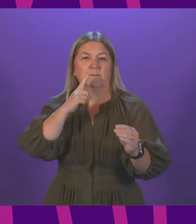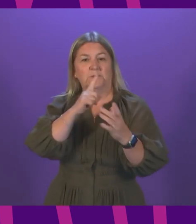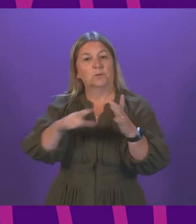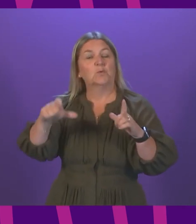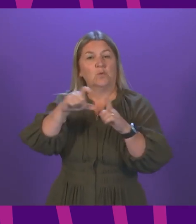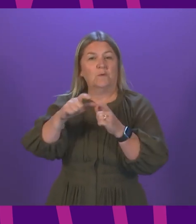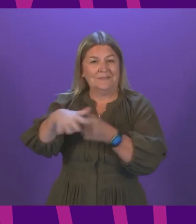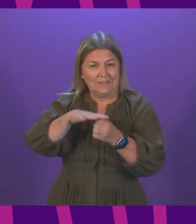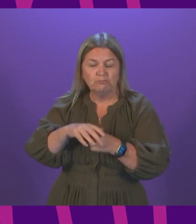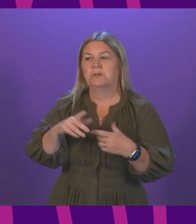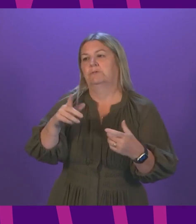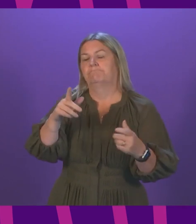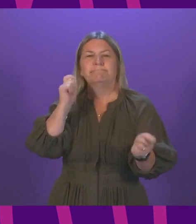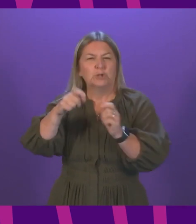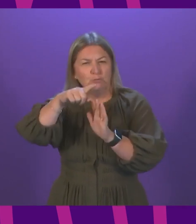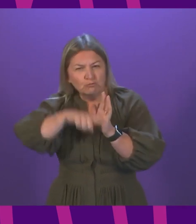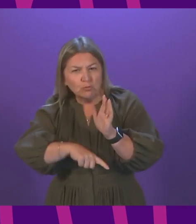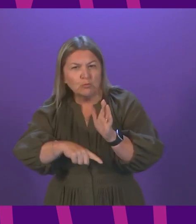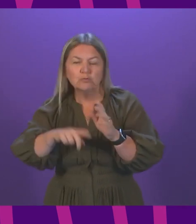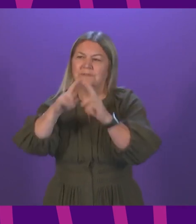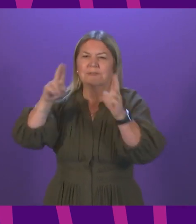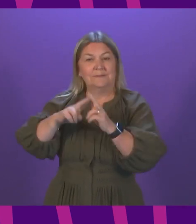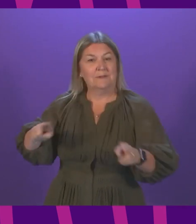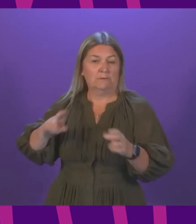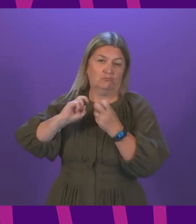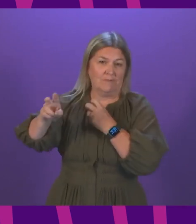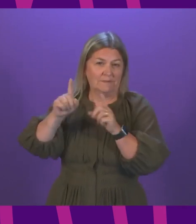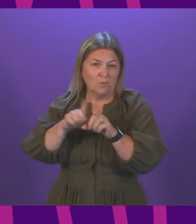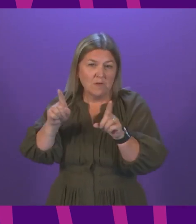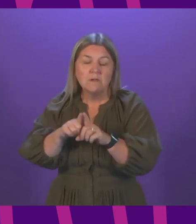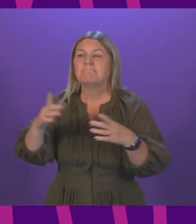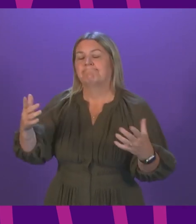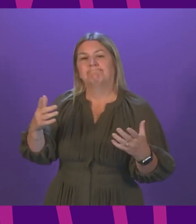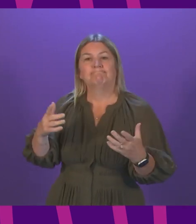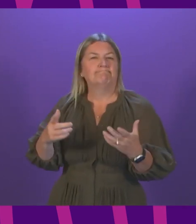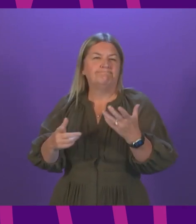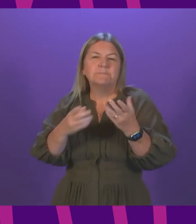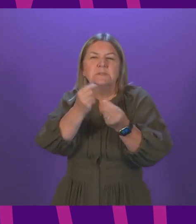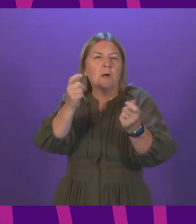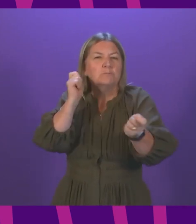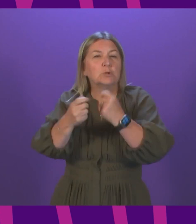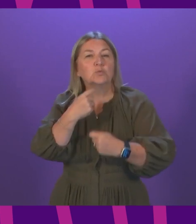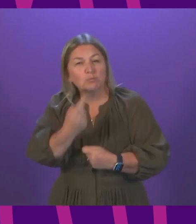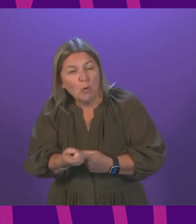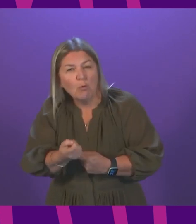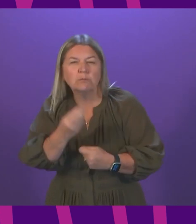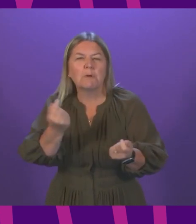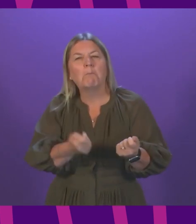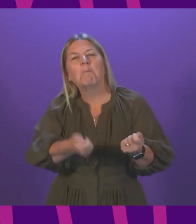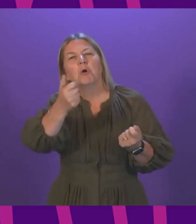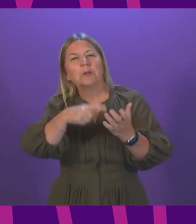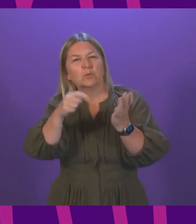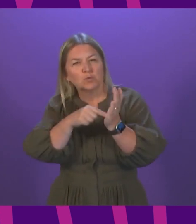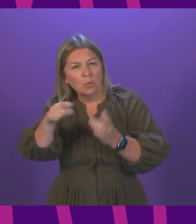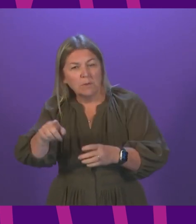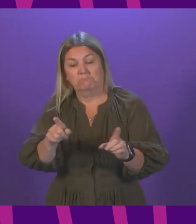on international travel. Some of these take effect tomorrow and others in early October. I will also provide an update on